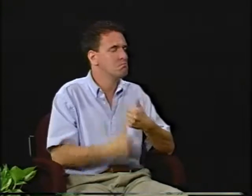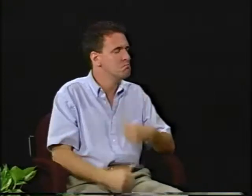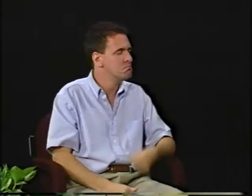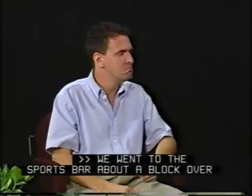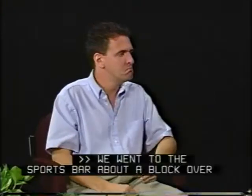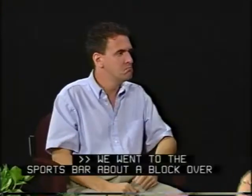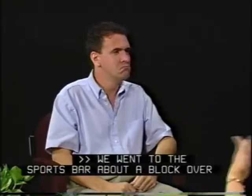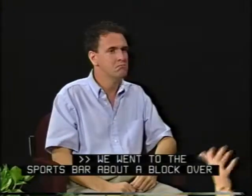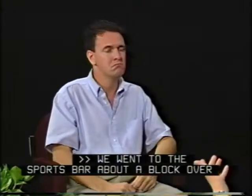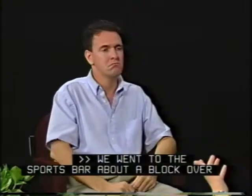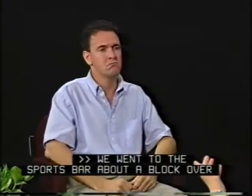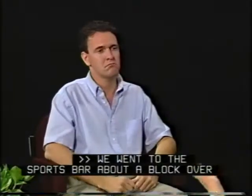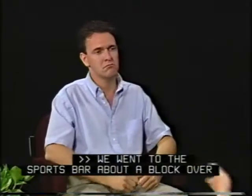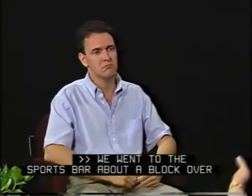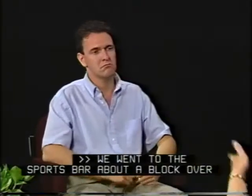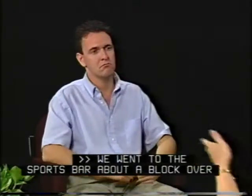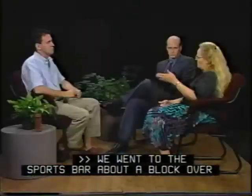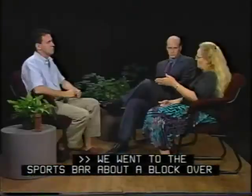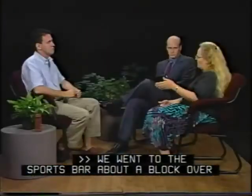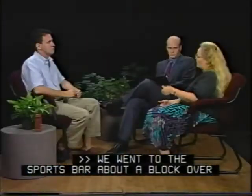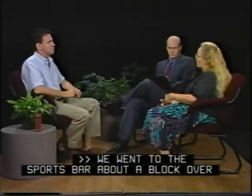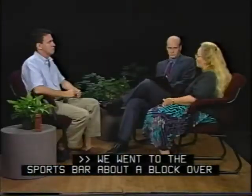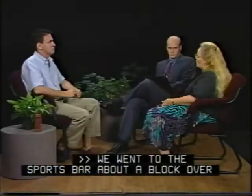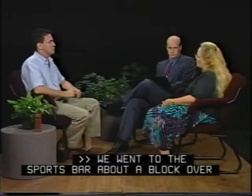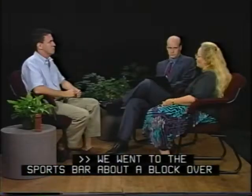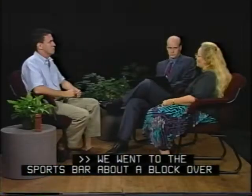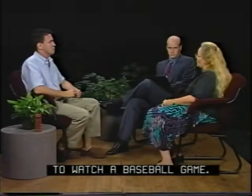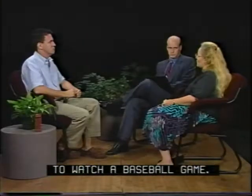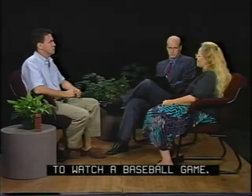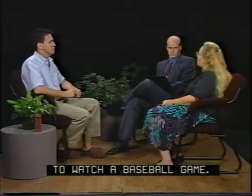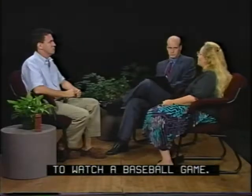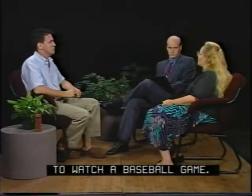We went to the sports bar about a block over to watch a baseball game.